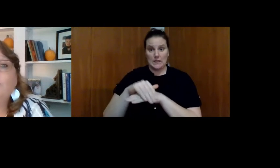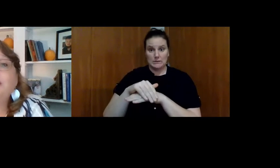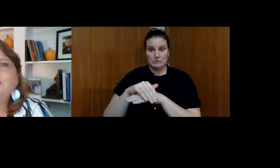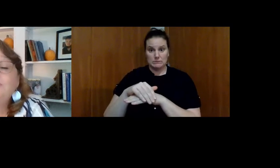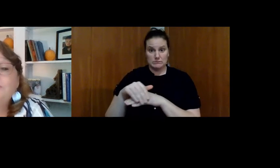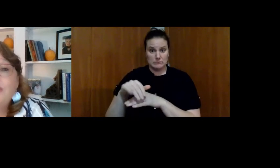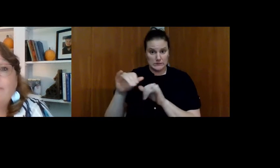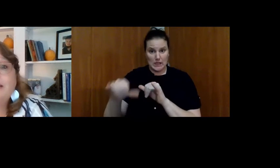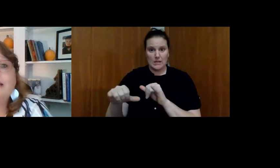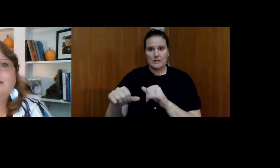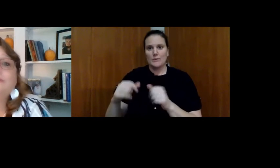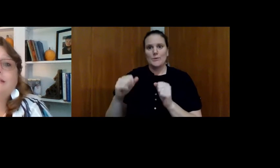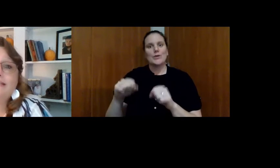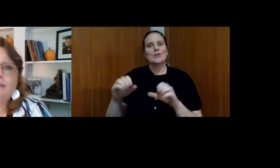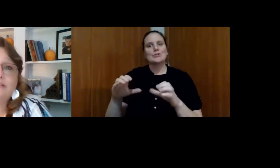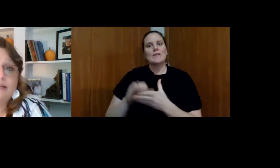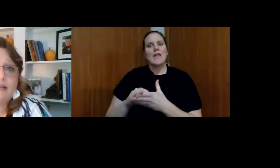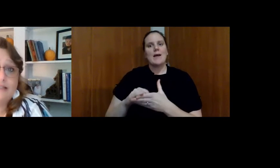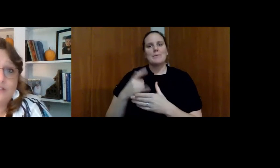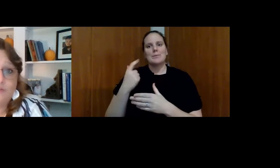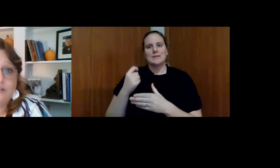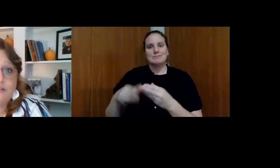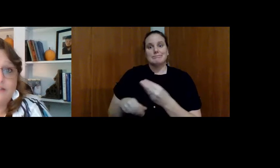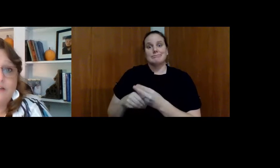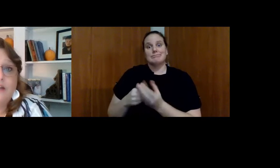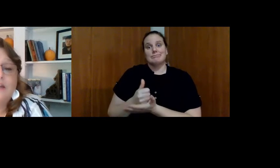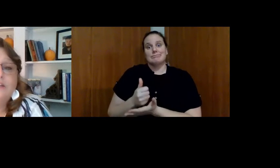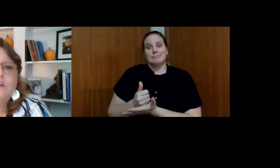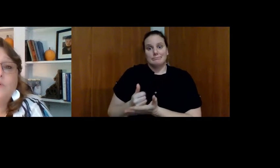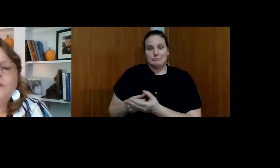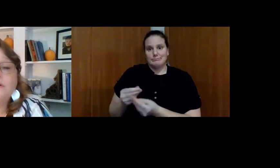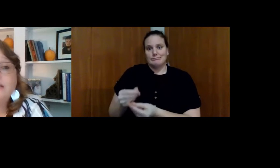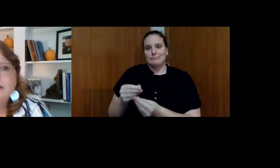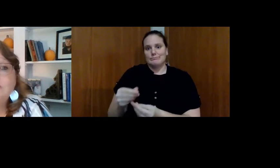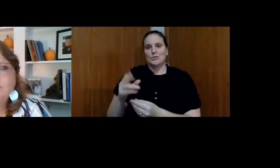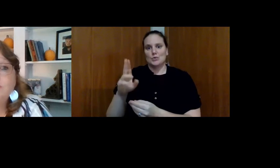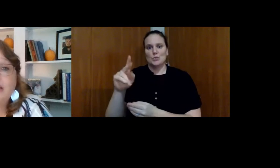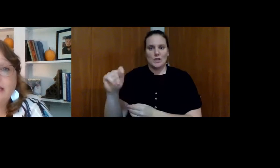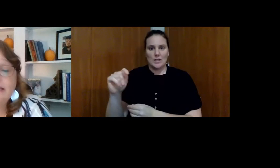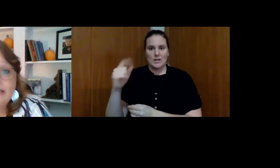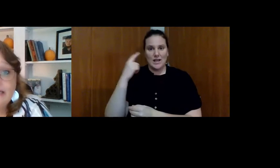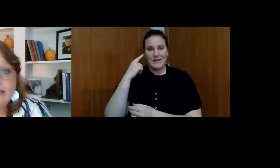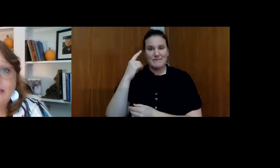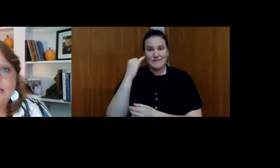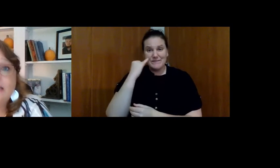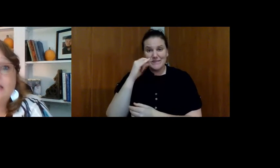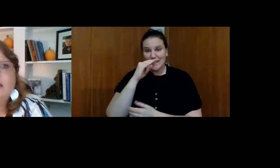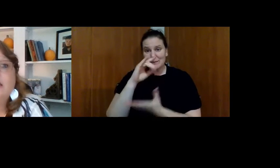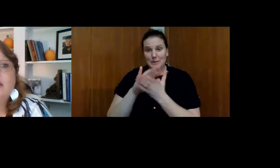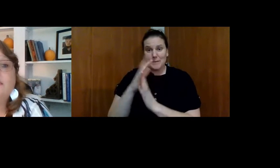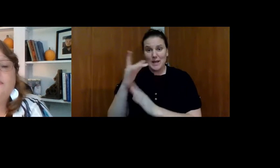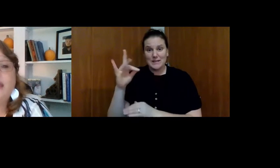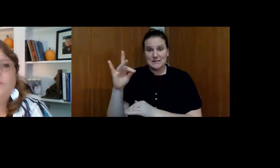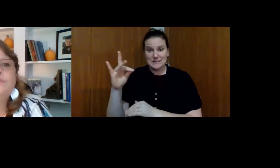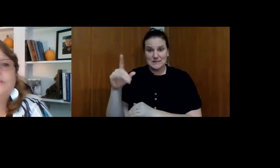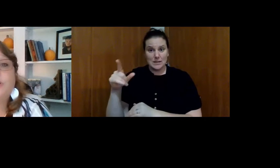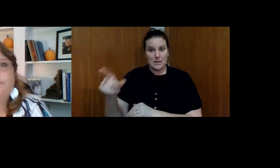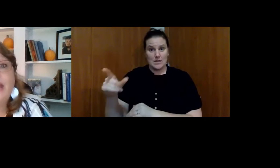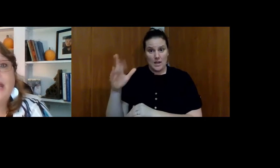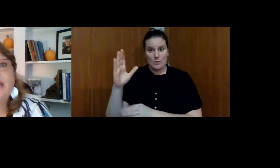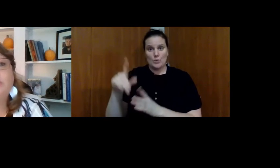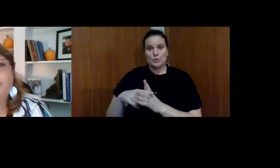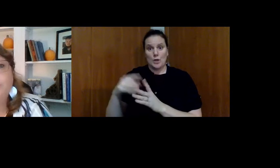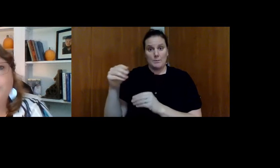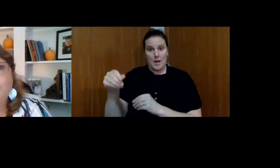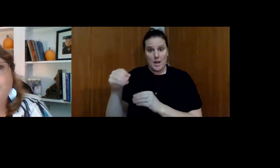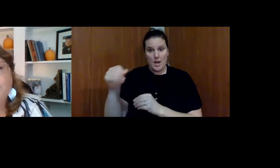Now we could do that because it was a subsidized unit. You know, when our kids turn 18, they will start